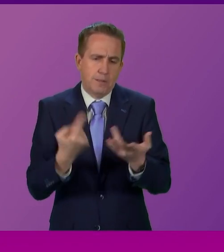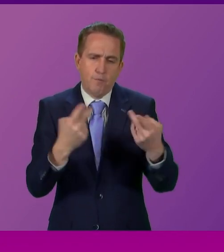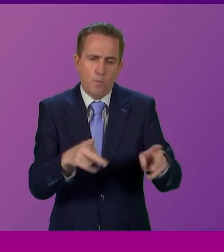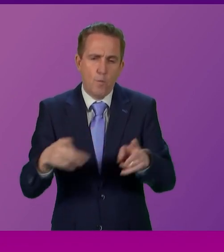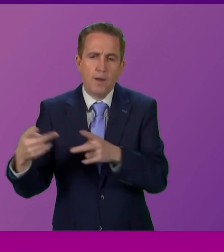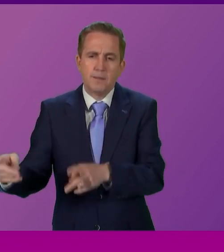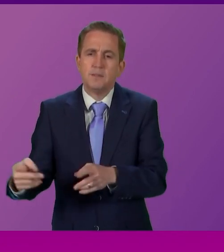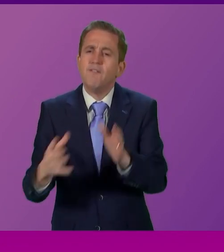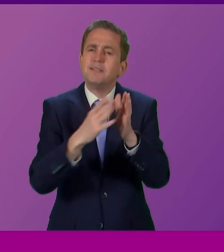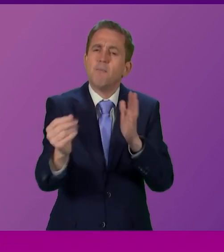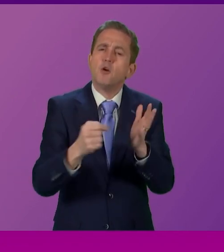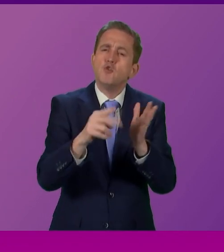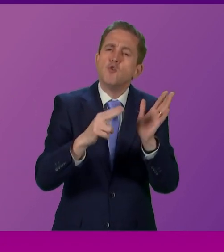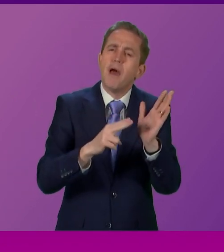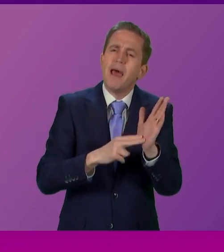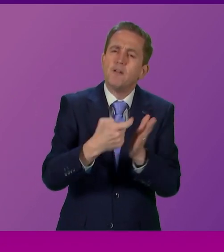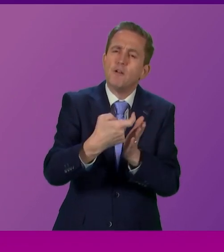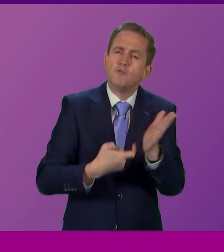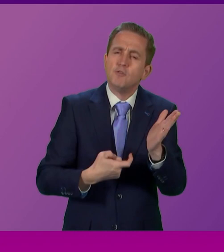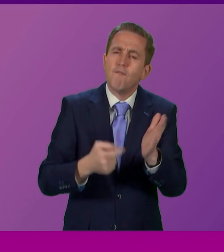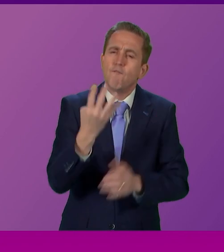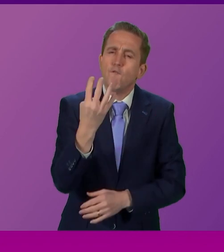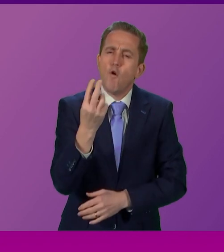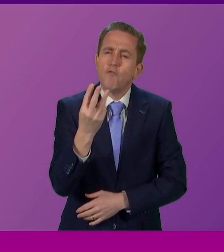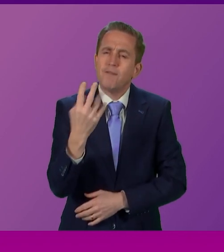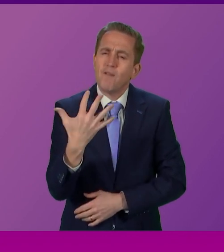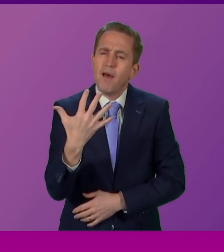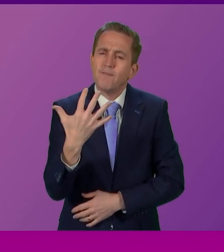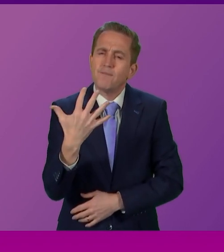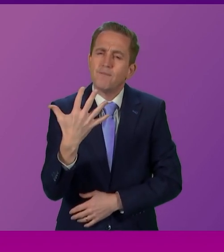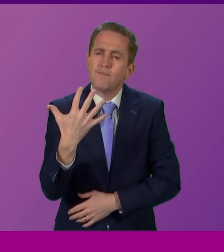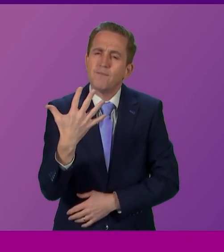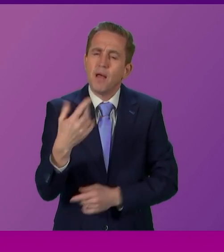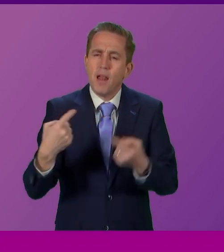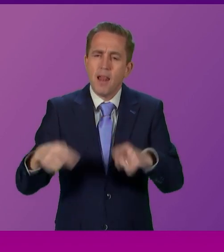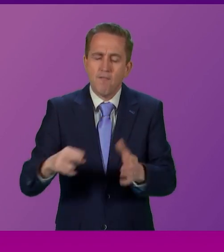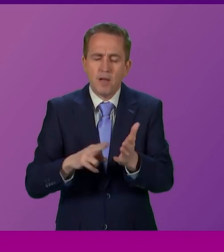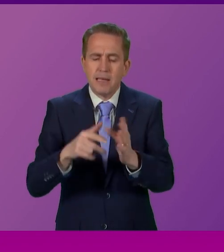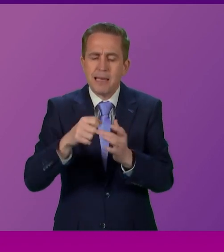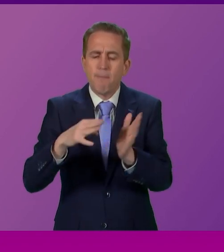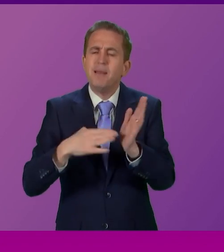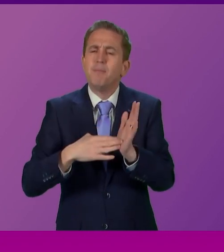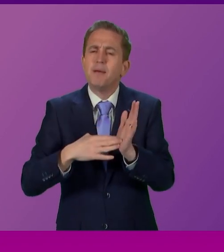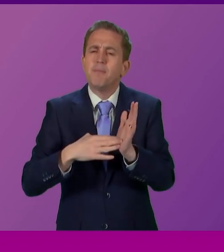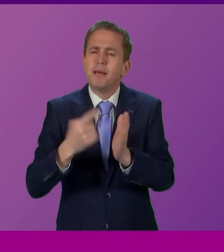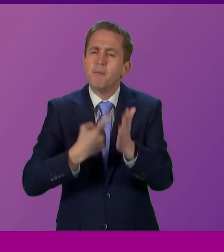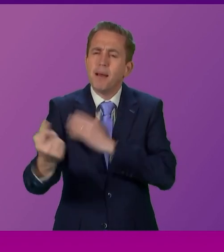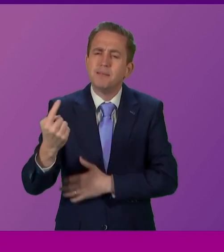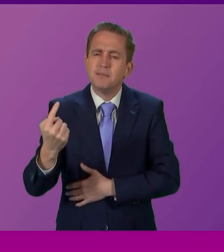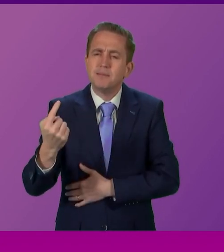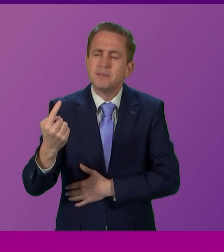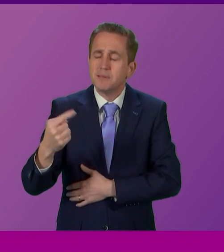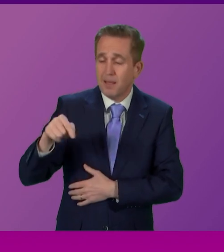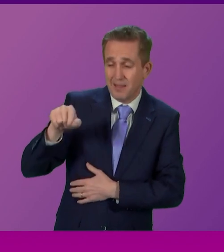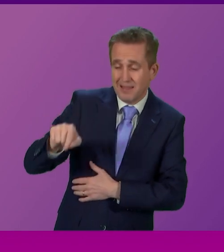significant UN resolution 435, which paved the way for Namibian independence, which included defining